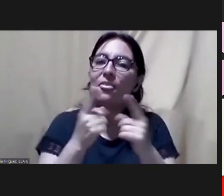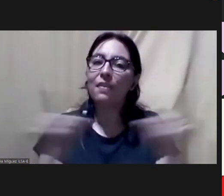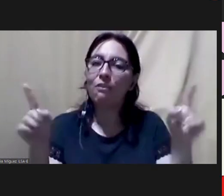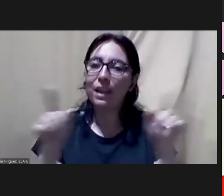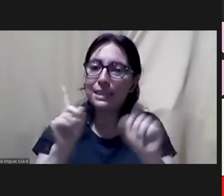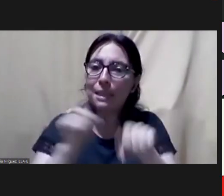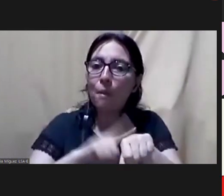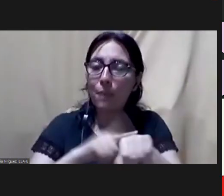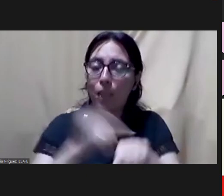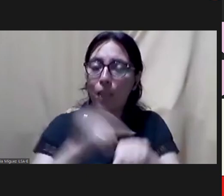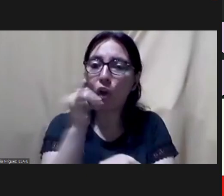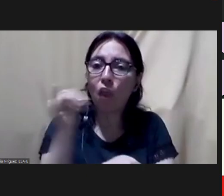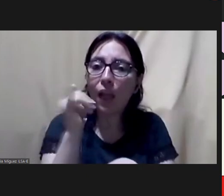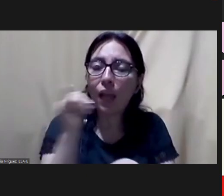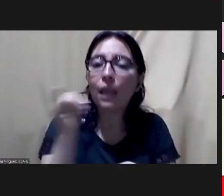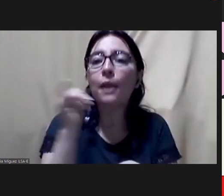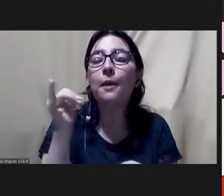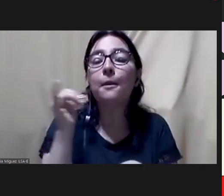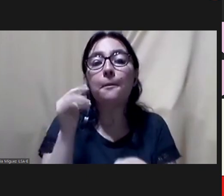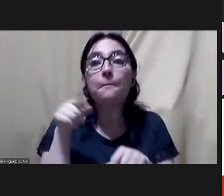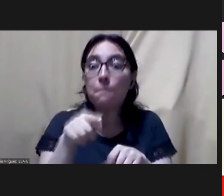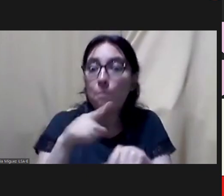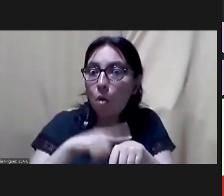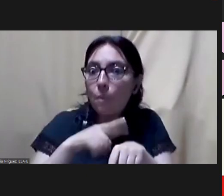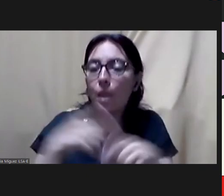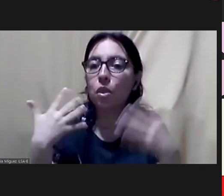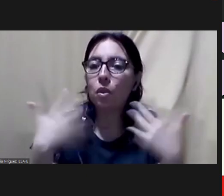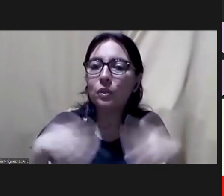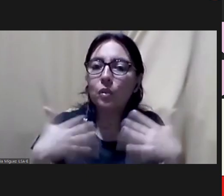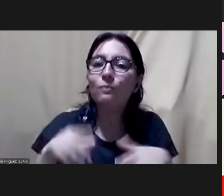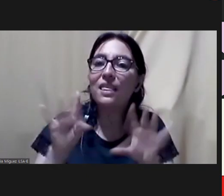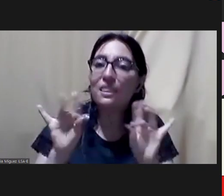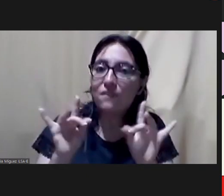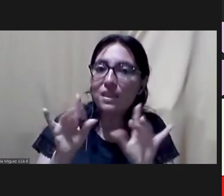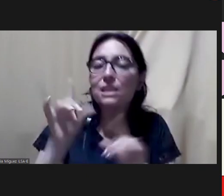a gap when it comes to shooting that are very intense moments. And with caretaking activities,